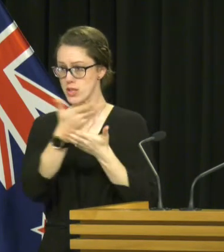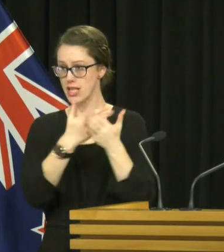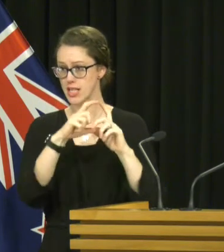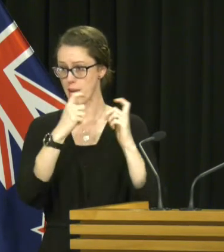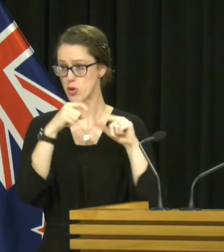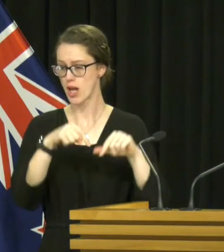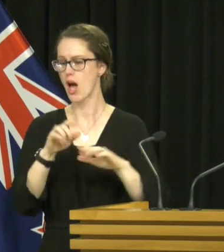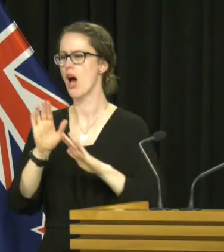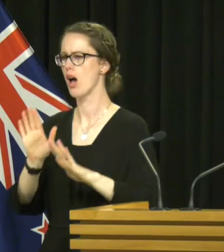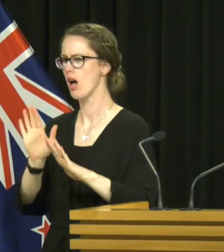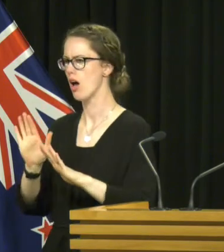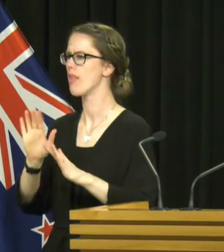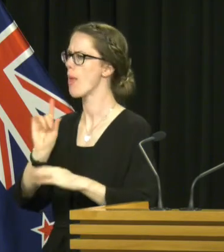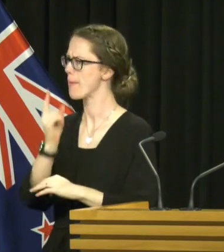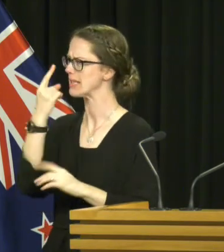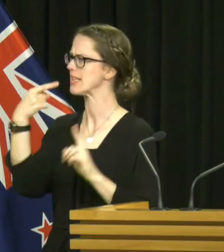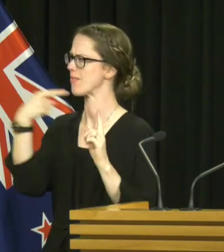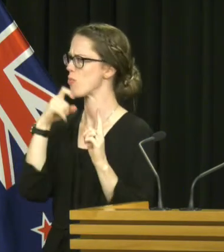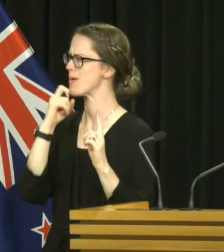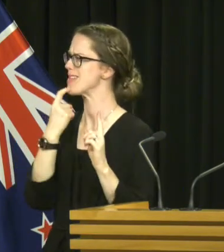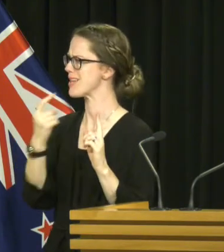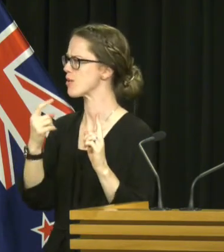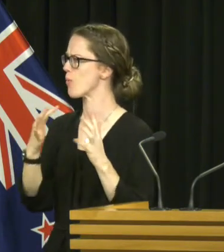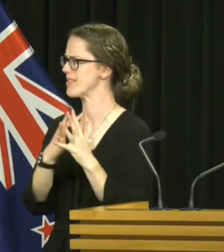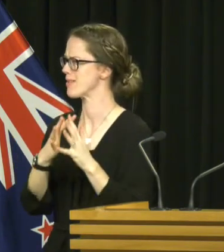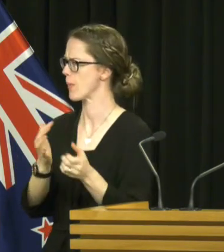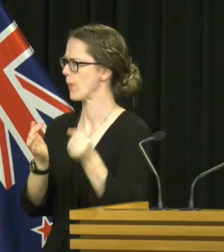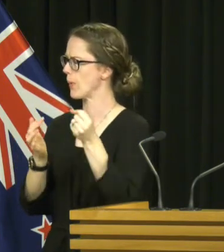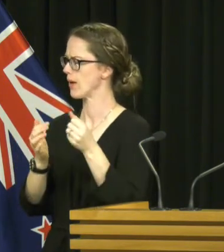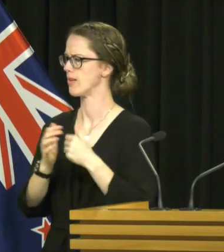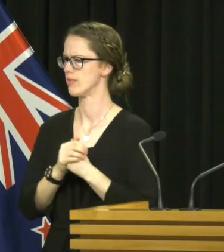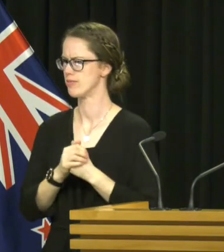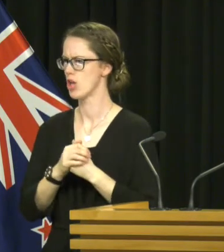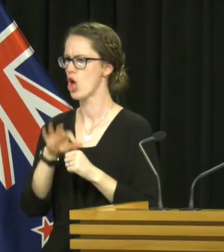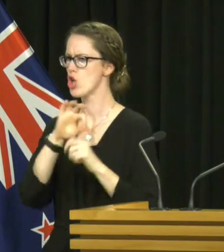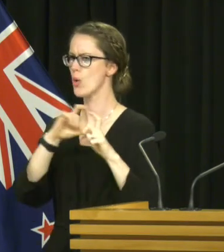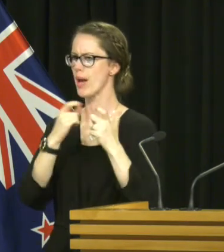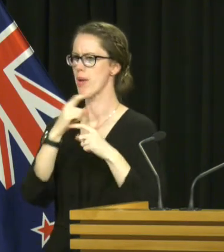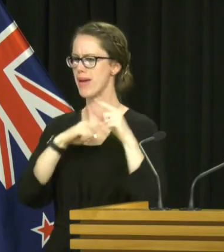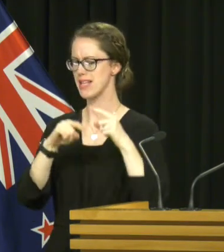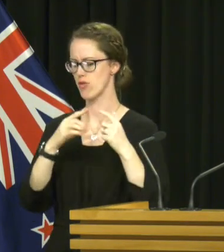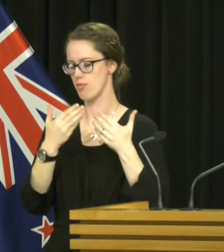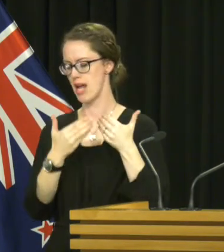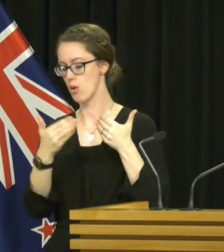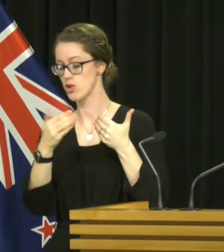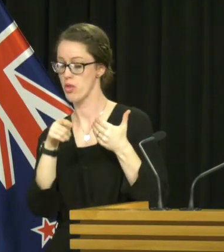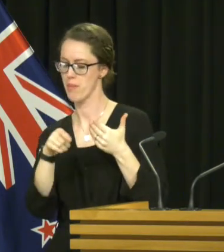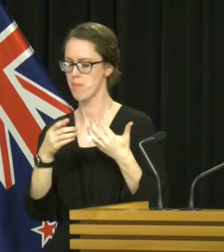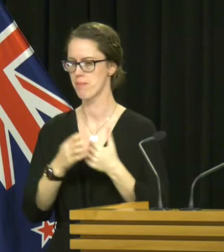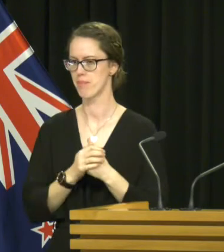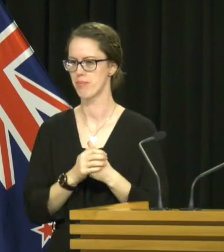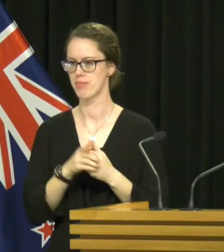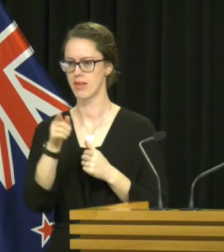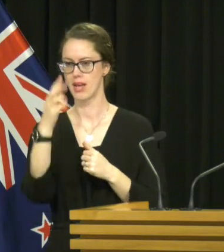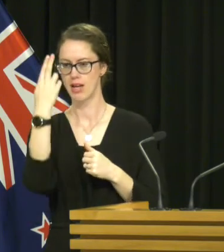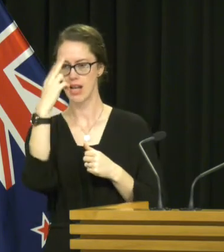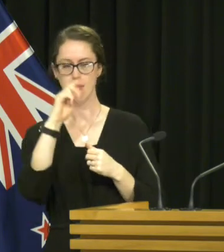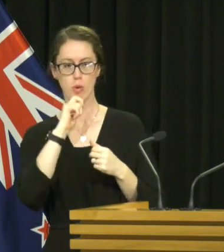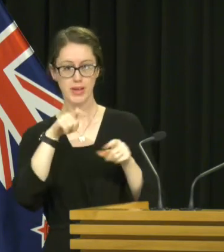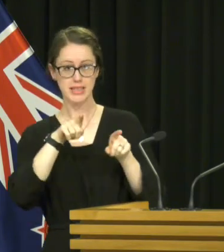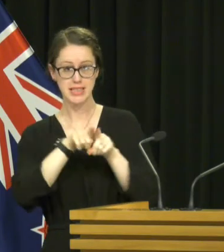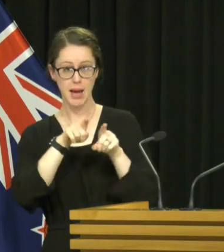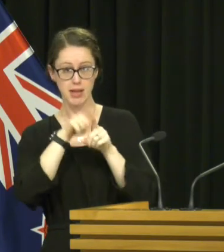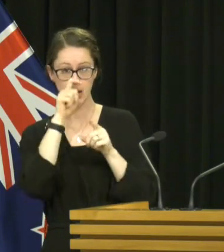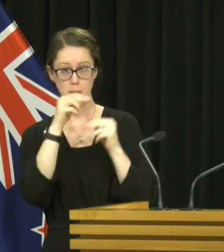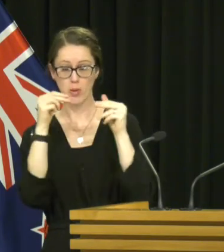Again, I'll leave it for... Obviously, the Minister is making announcements on Wednesday. There are no Cabinet meetings between now and then. And the name's definitely saying, saying,